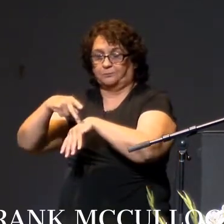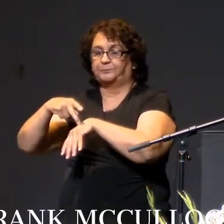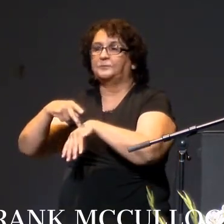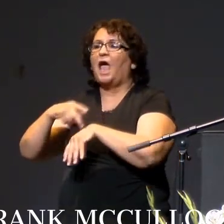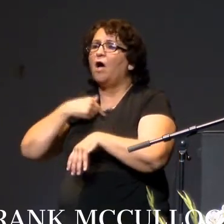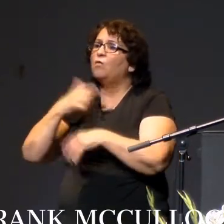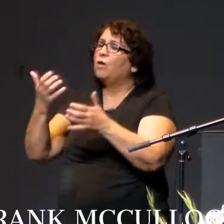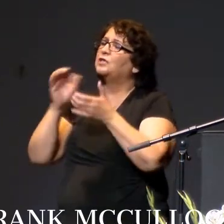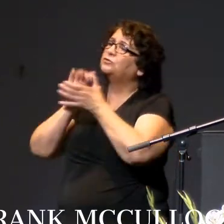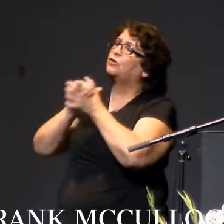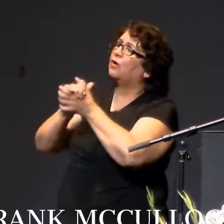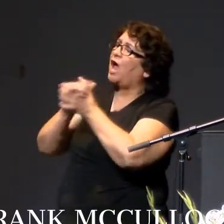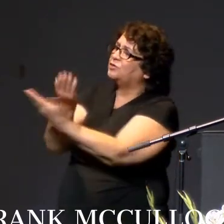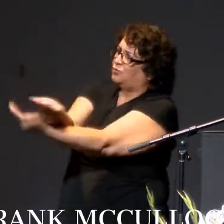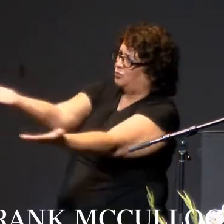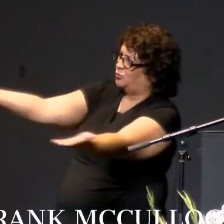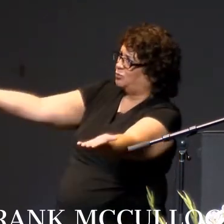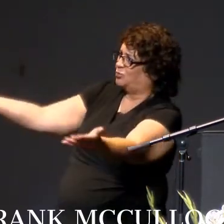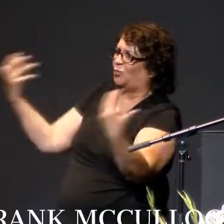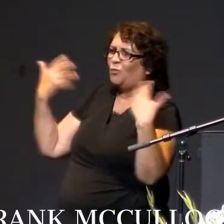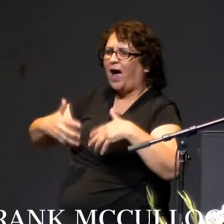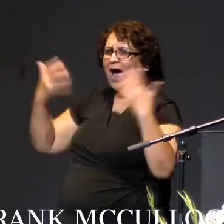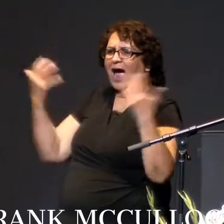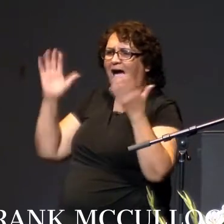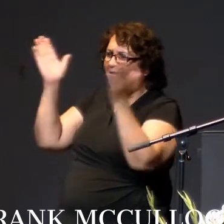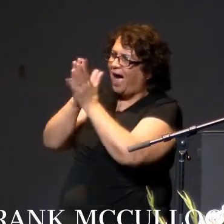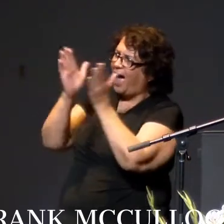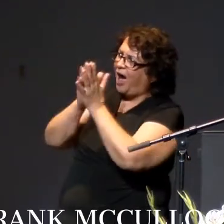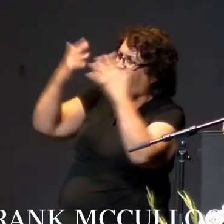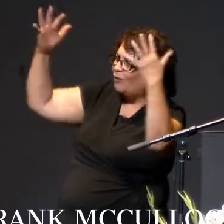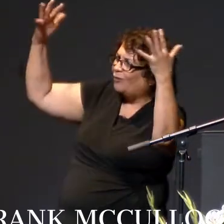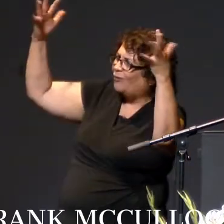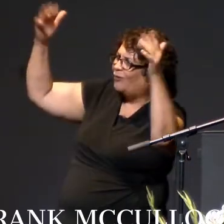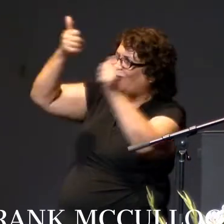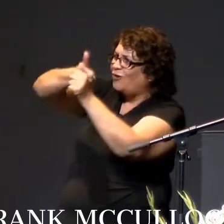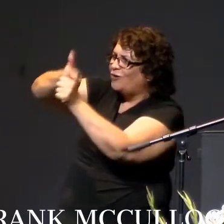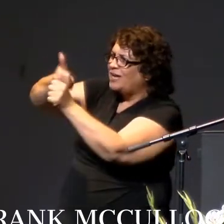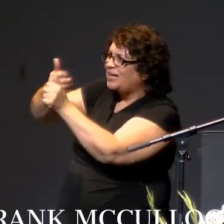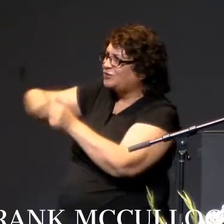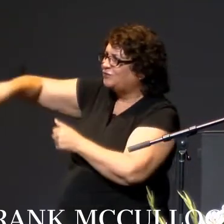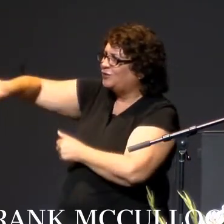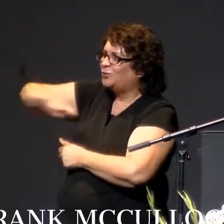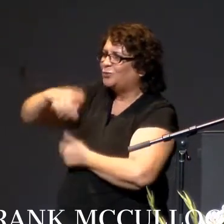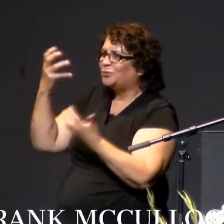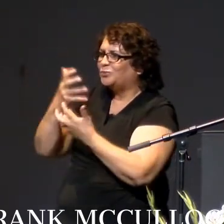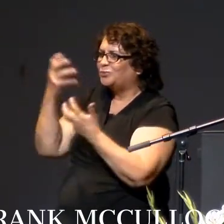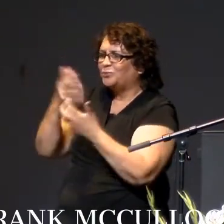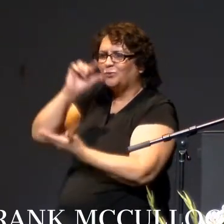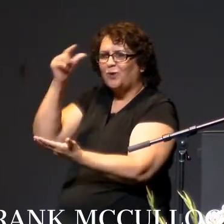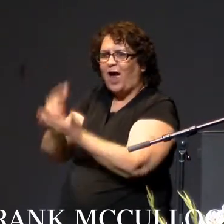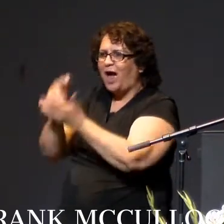the Amy Beale High School graduates. Let's give it up for each and every one of them. All right, graduates!